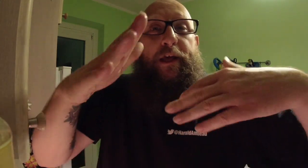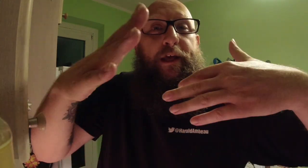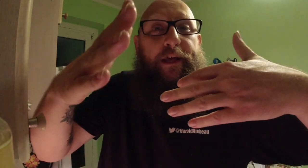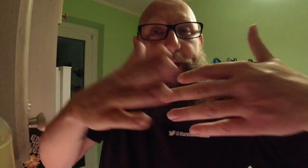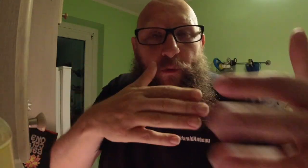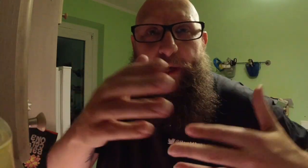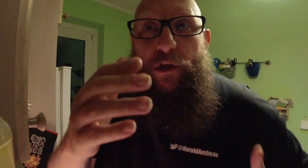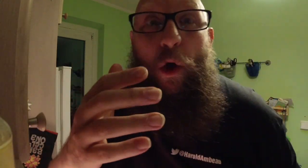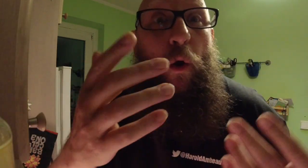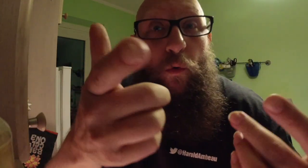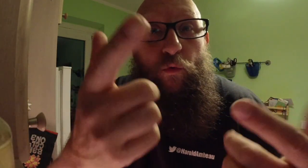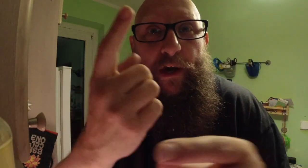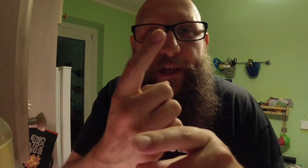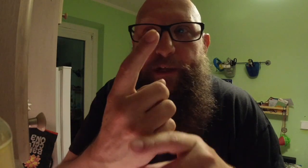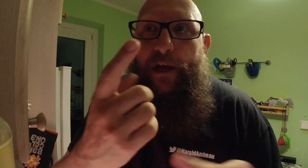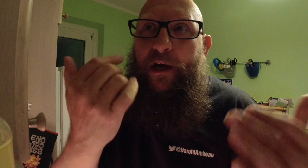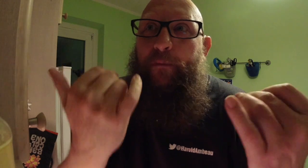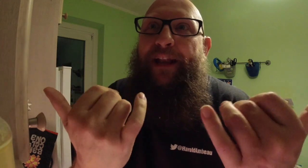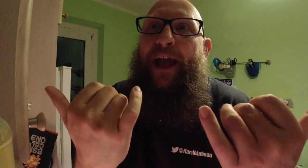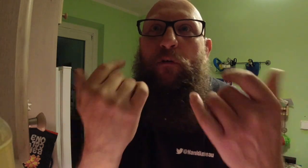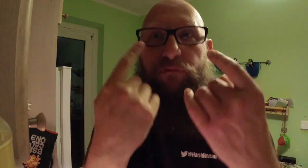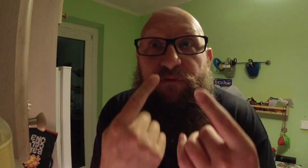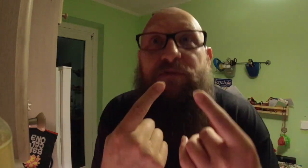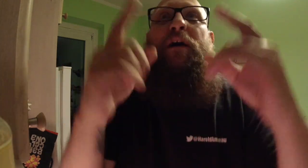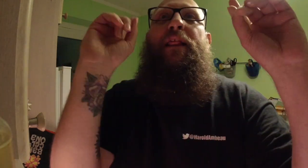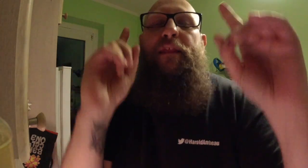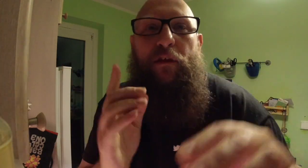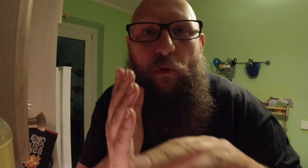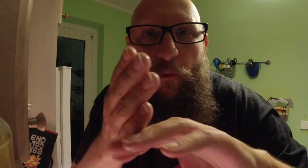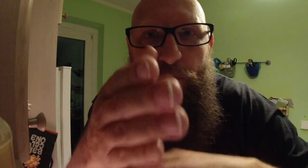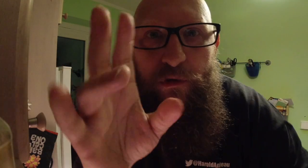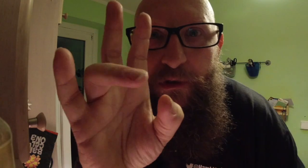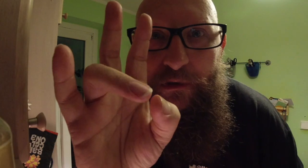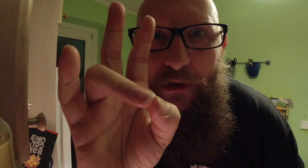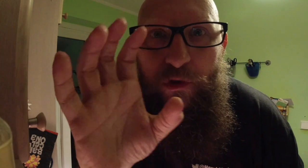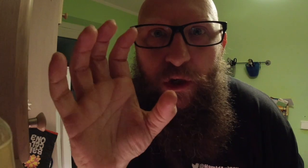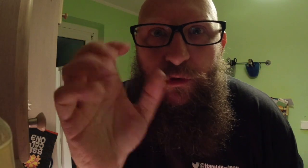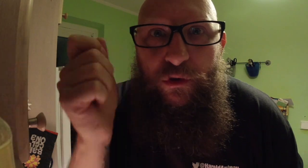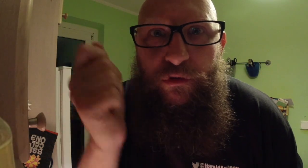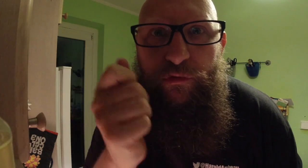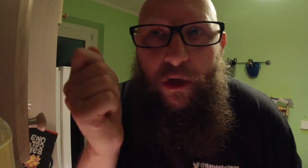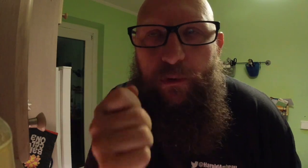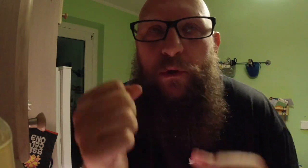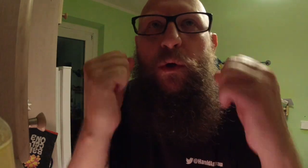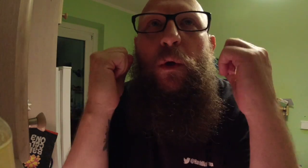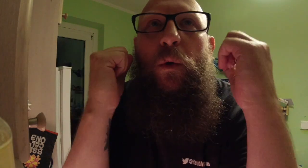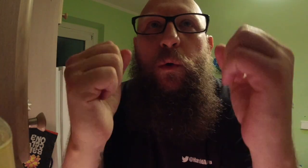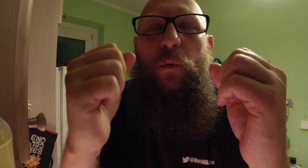Anyway. Alright. I'm now finally over 700 subscribers. Whew.